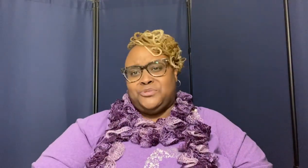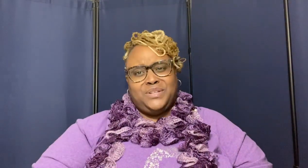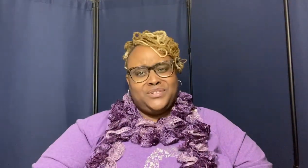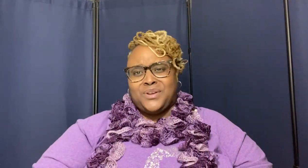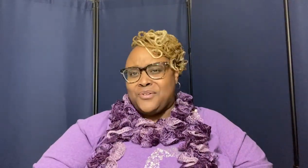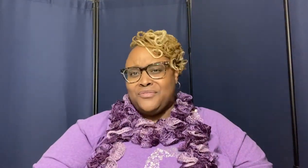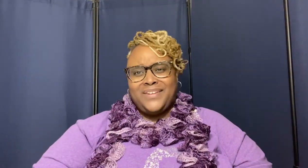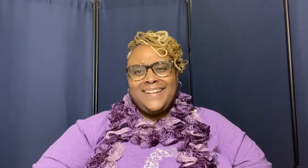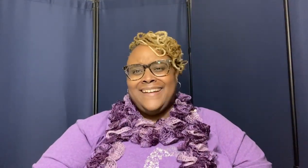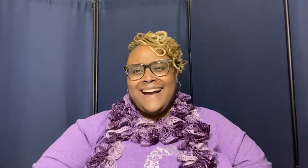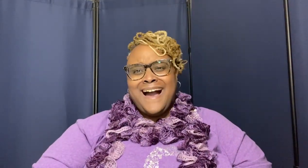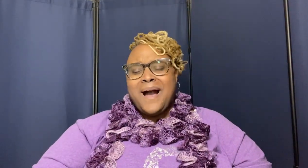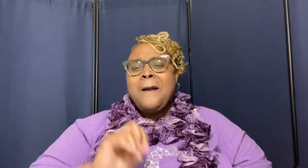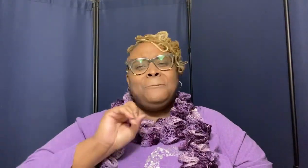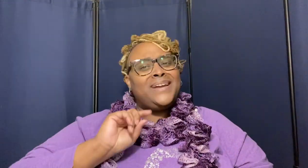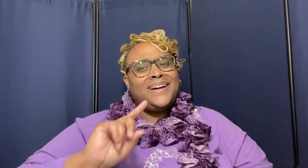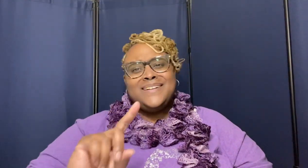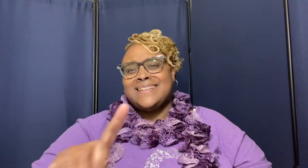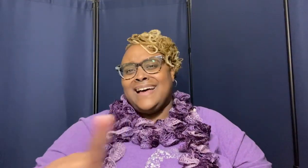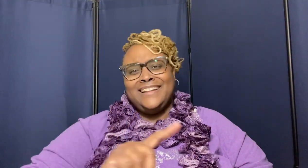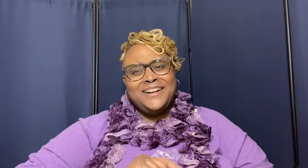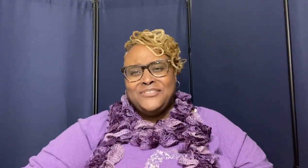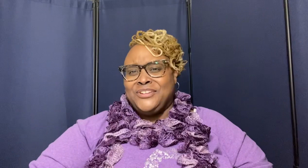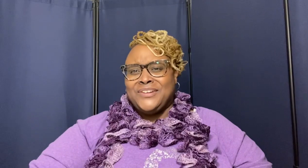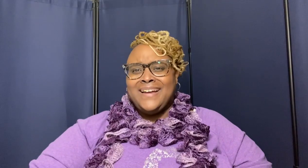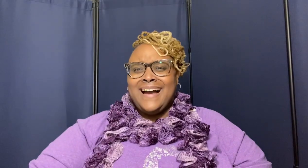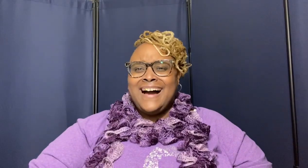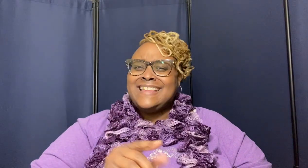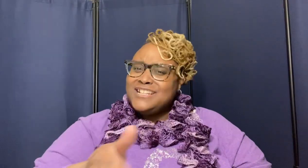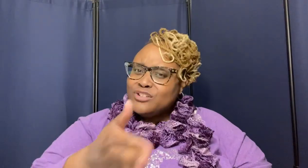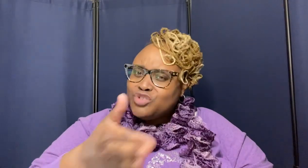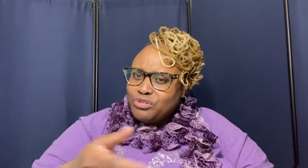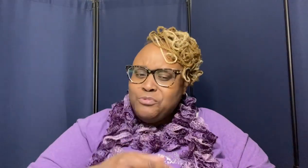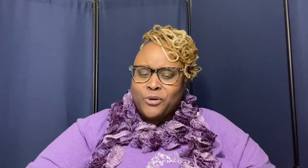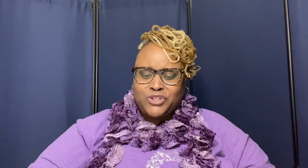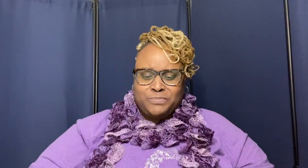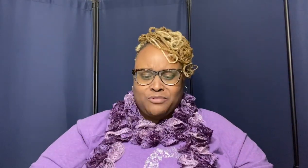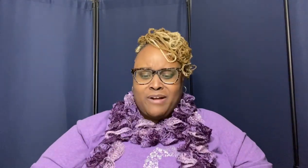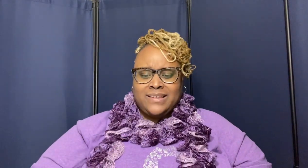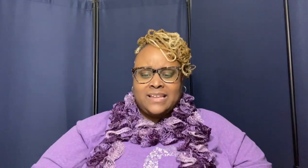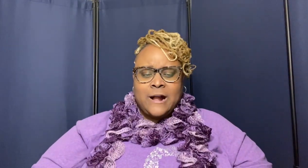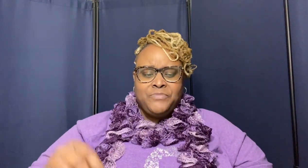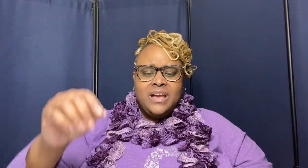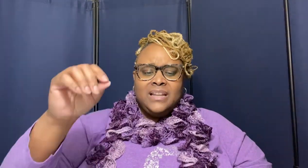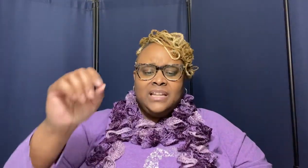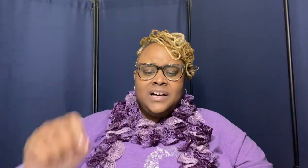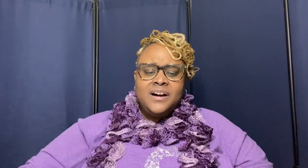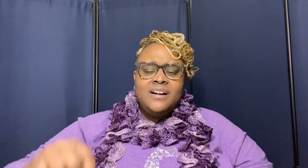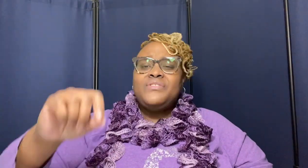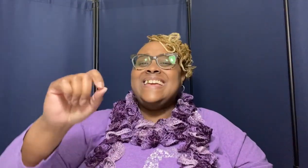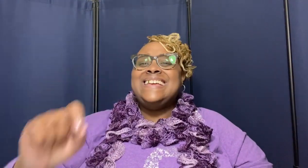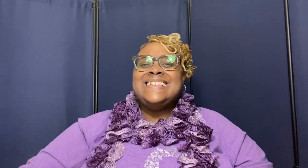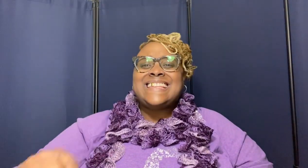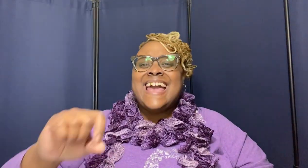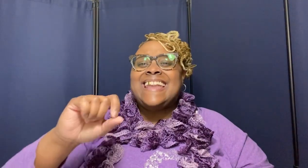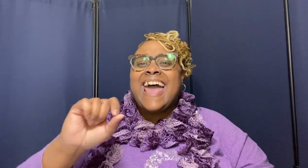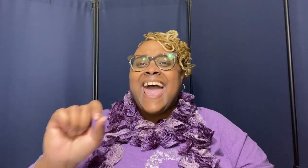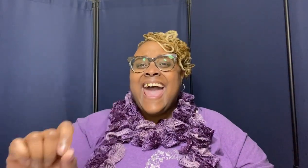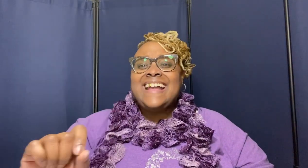you deserve it huh because i love you huh that's a true worshiper right there love is an act